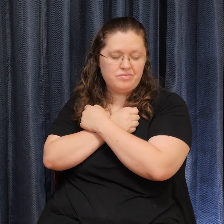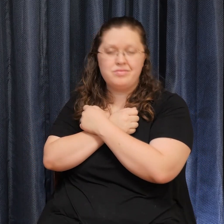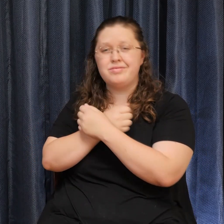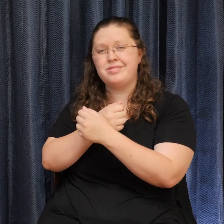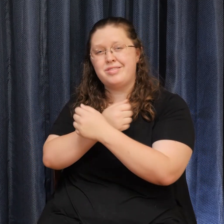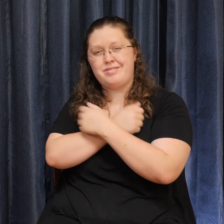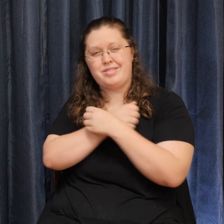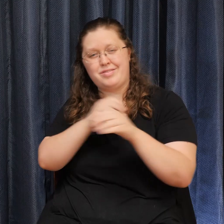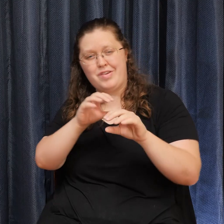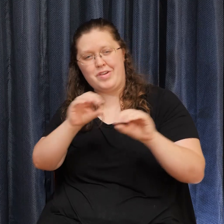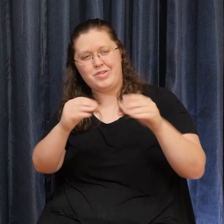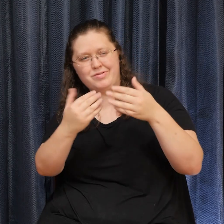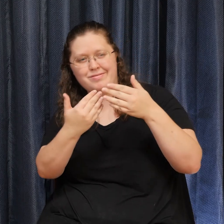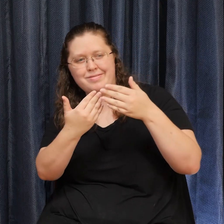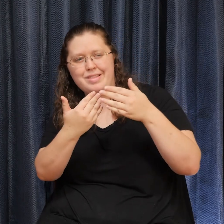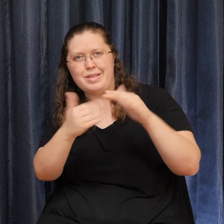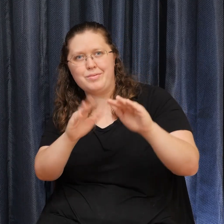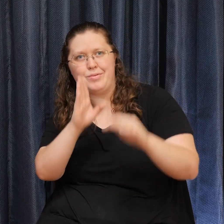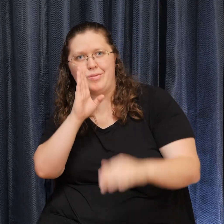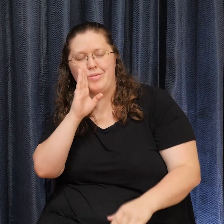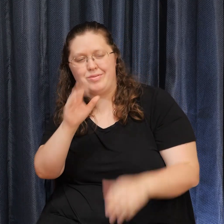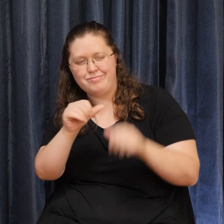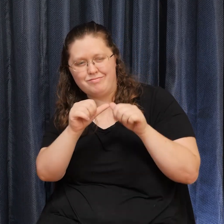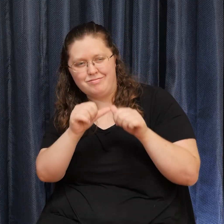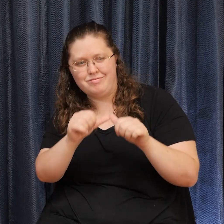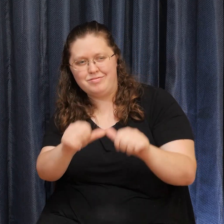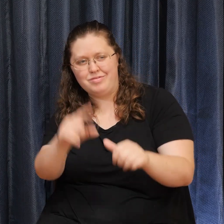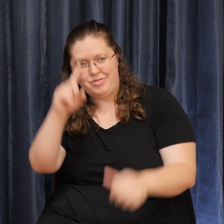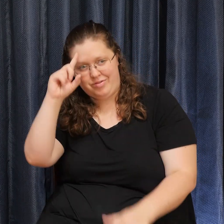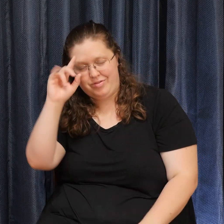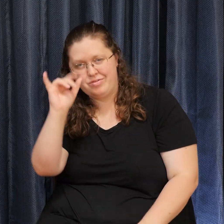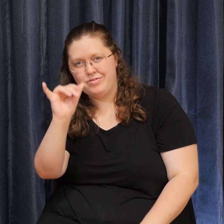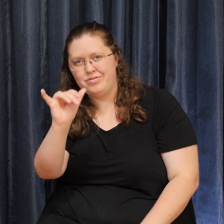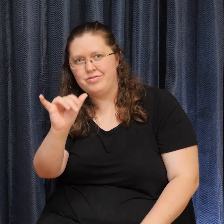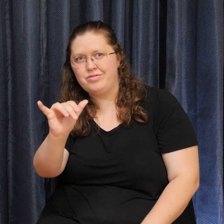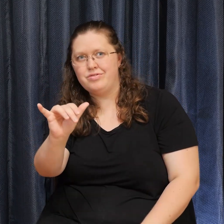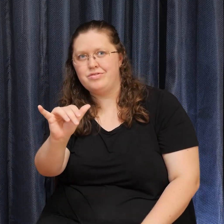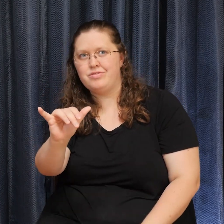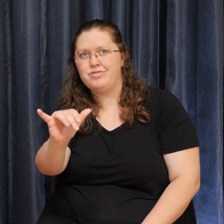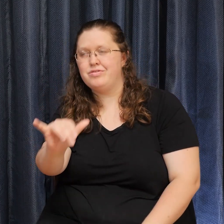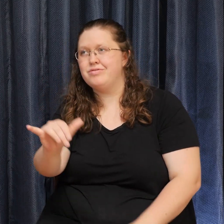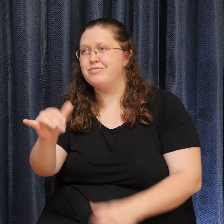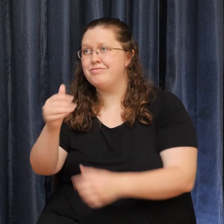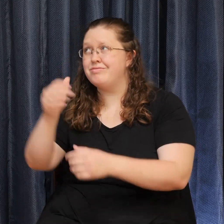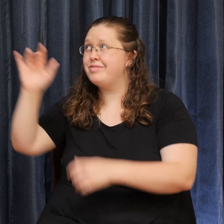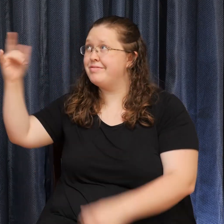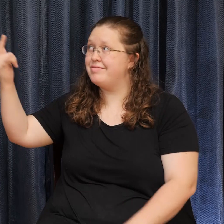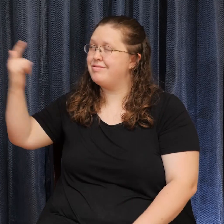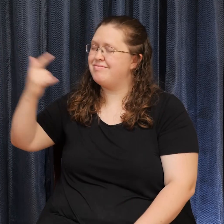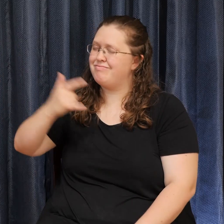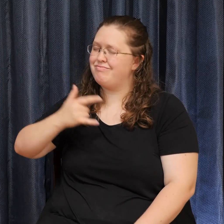no end come over us